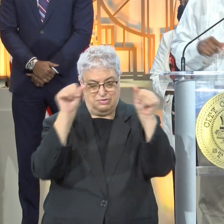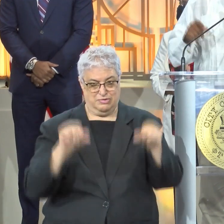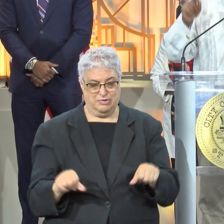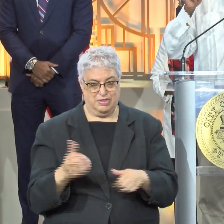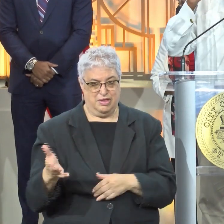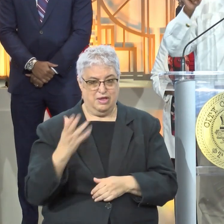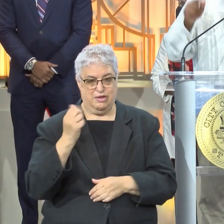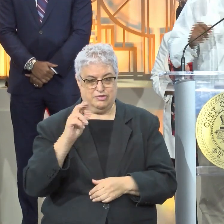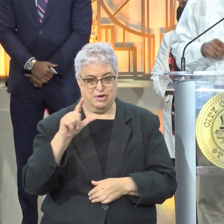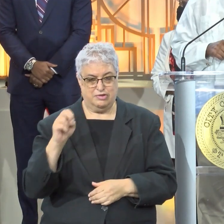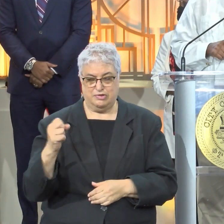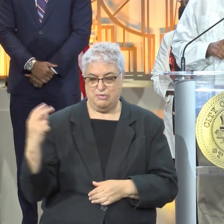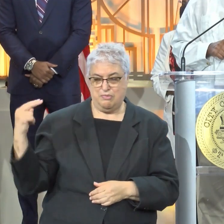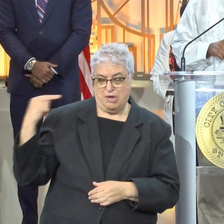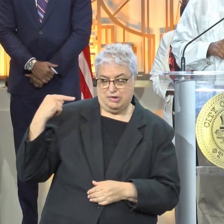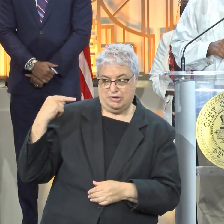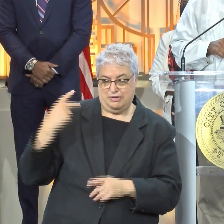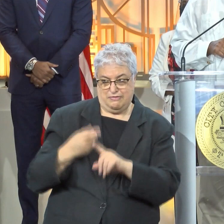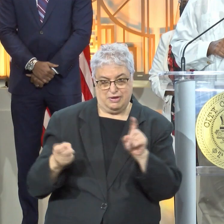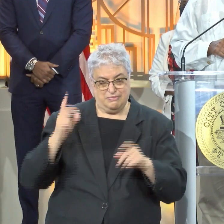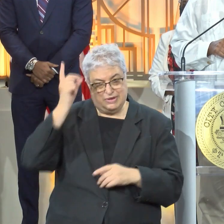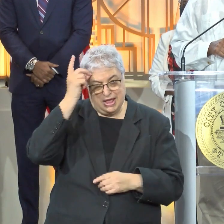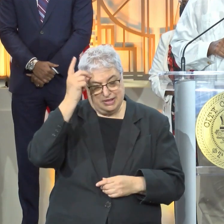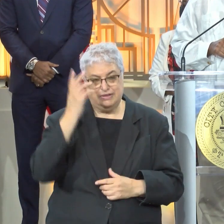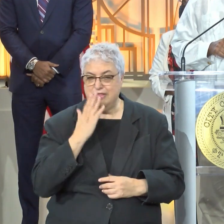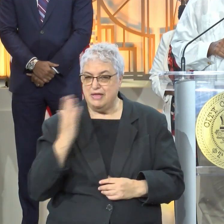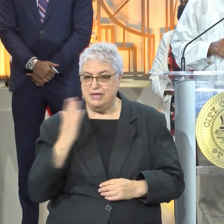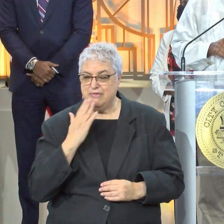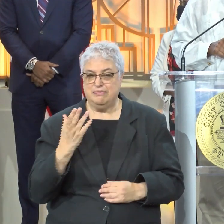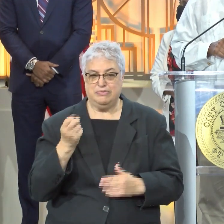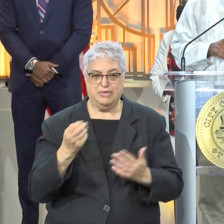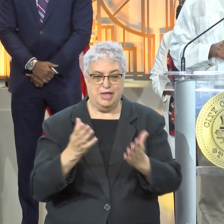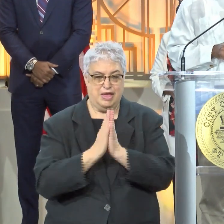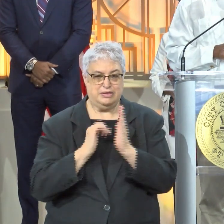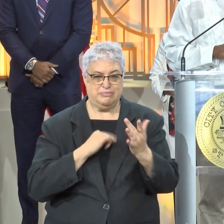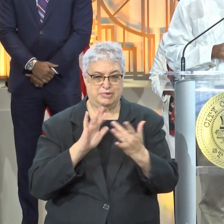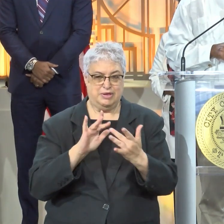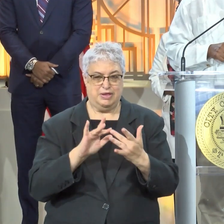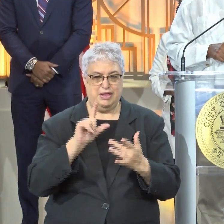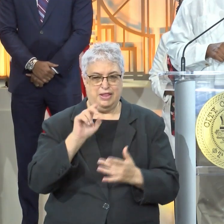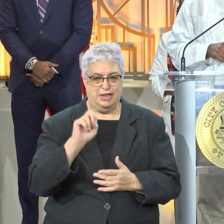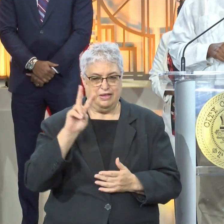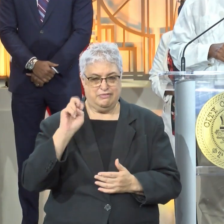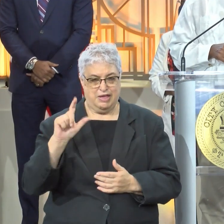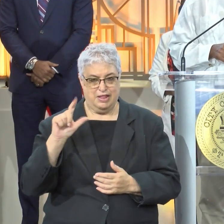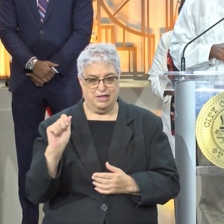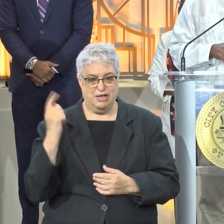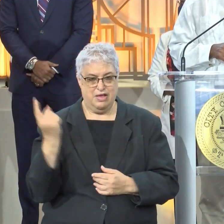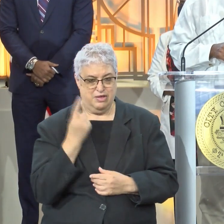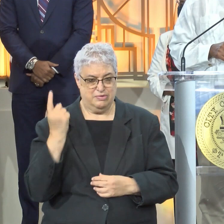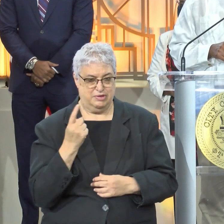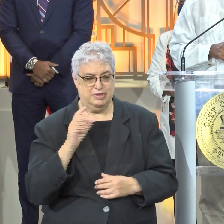So I know Charles is watching from Dallas, so I want to thank him. And he asked me to reach out to Lee Vela, of course, who always comes